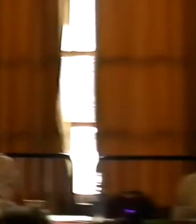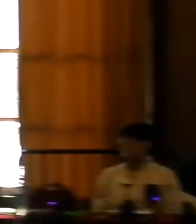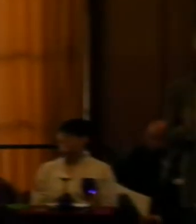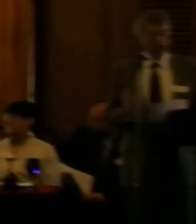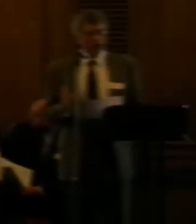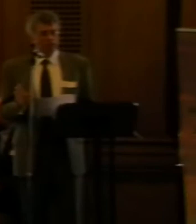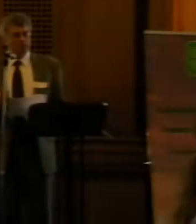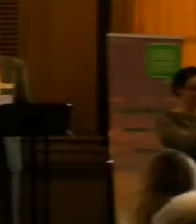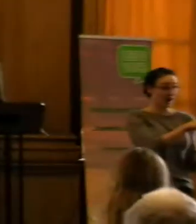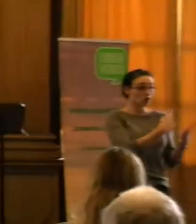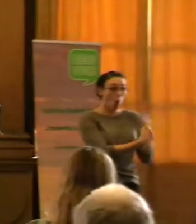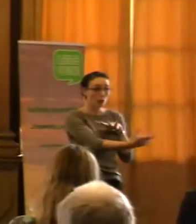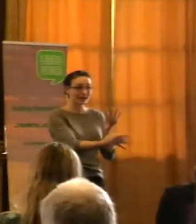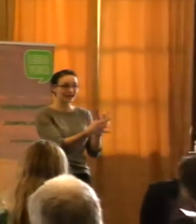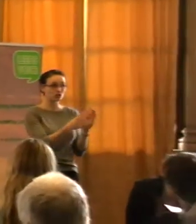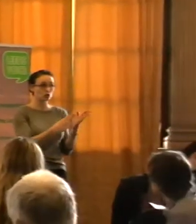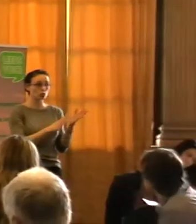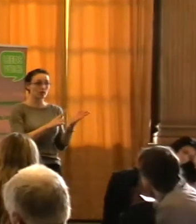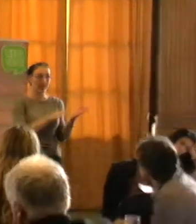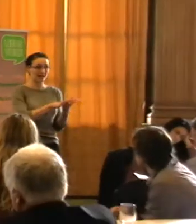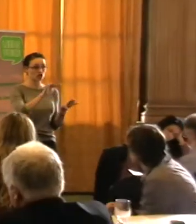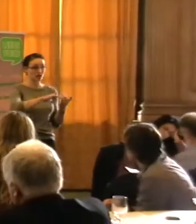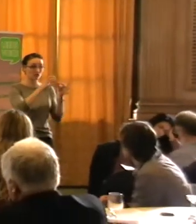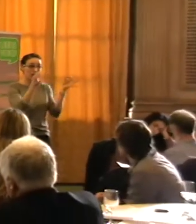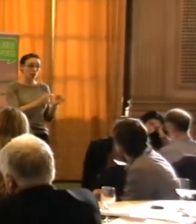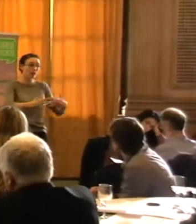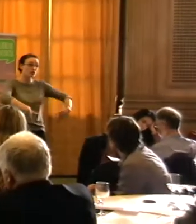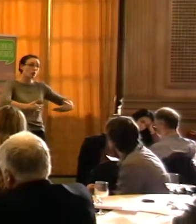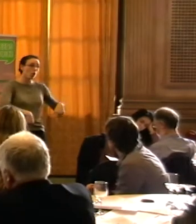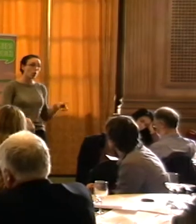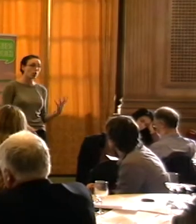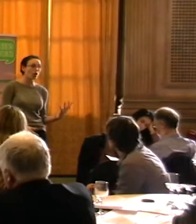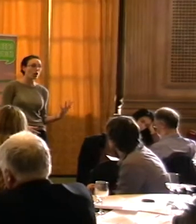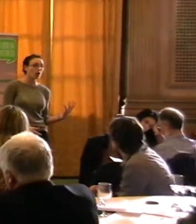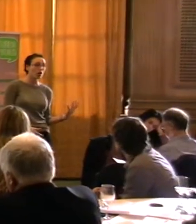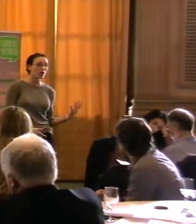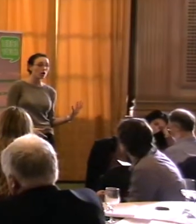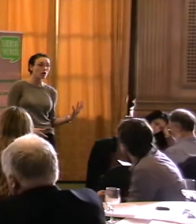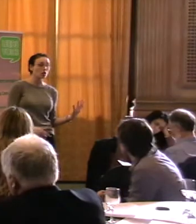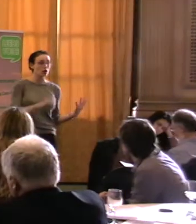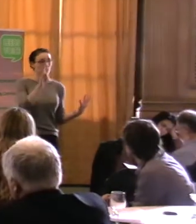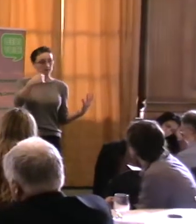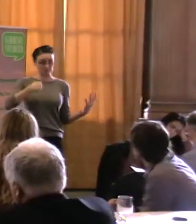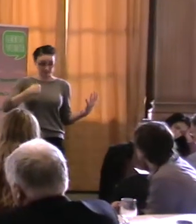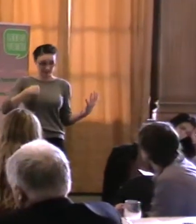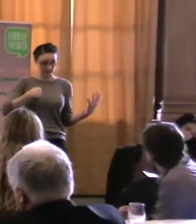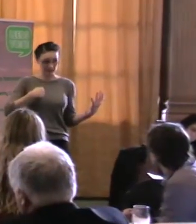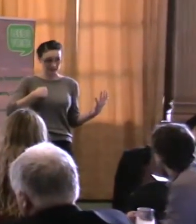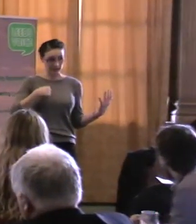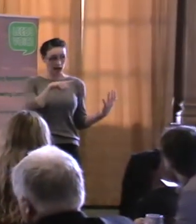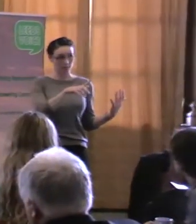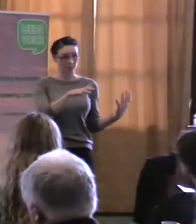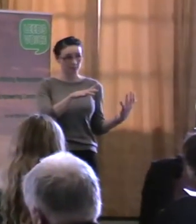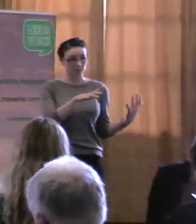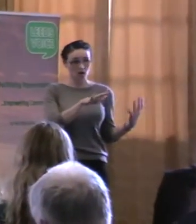framework. Now, from where I'm sitting, I'm going to be interested, not just the